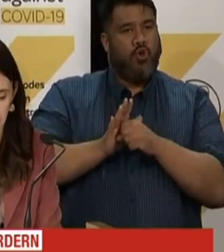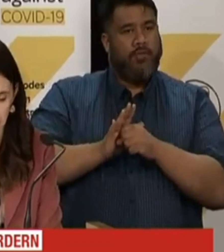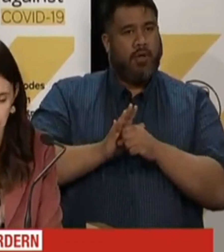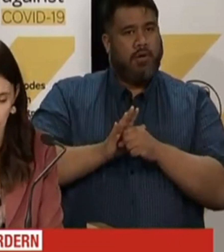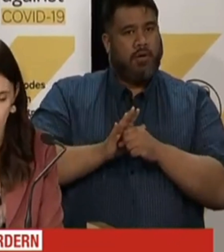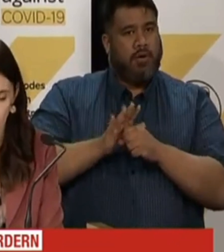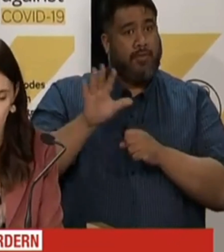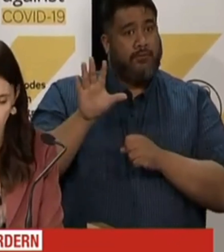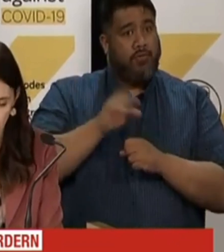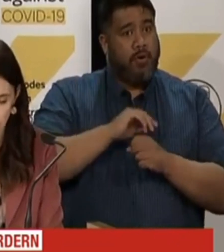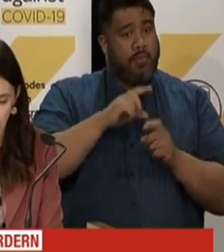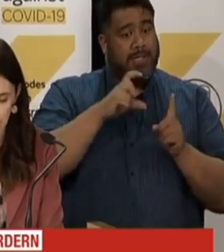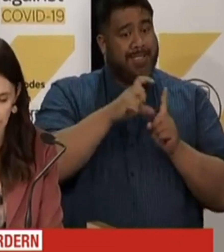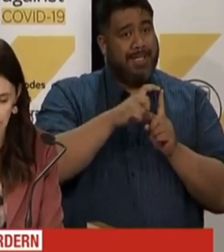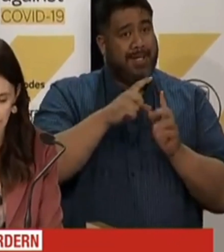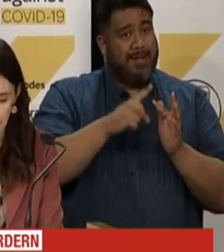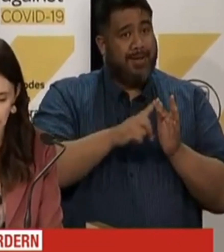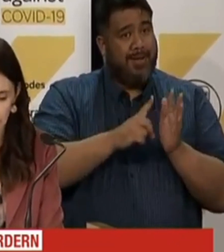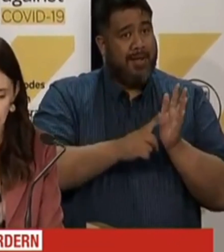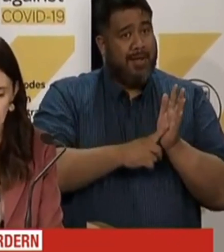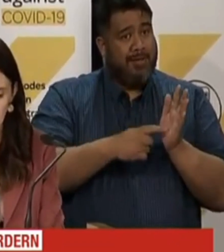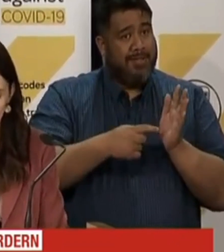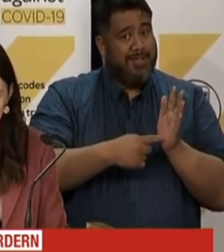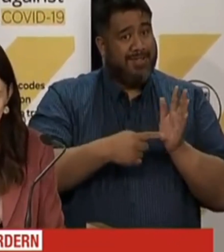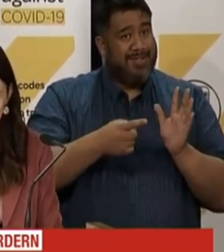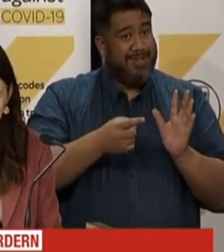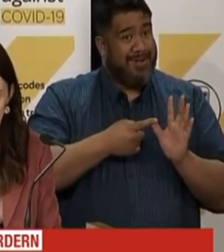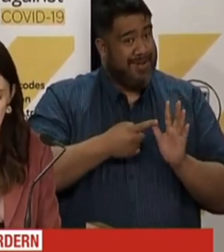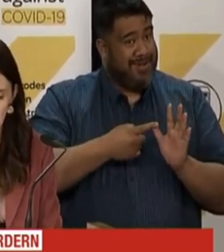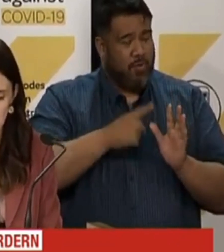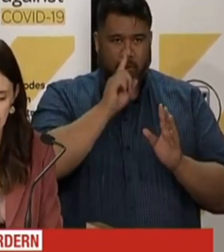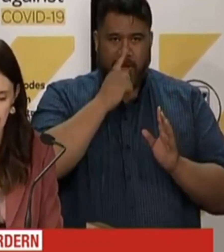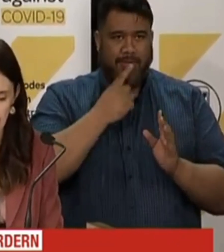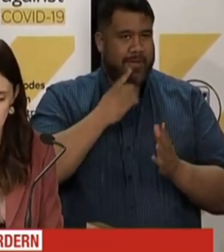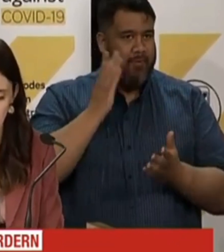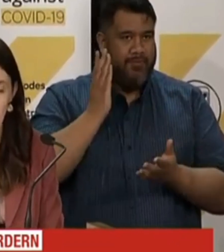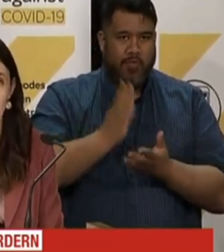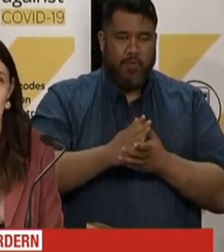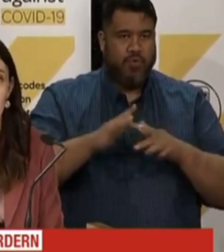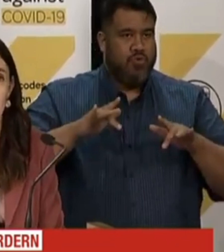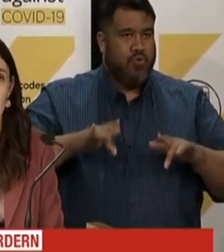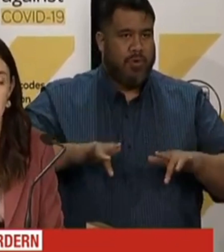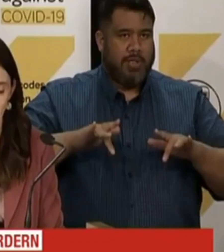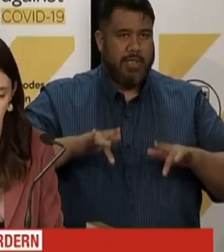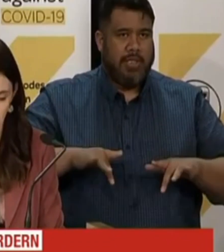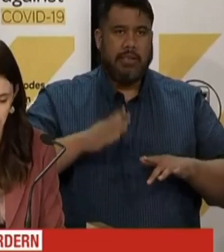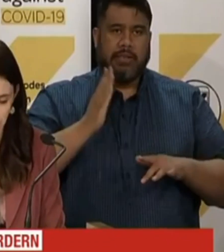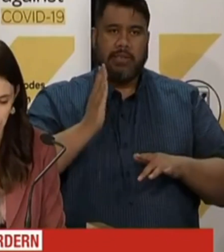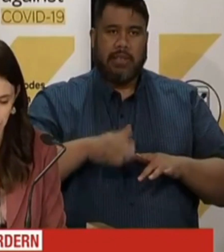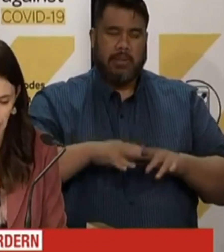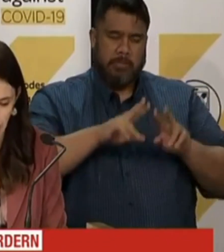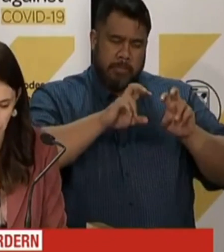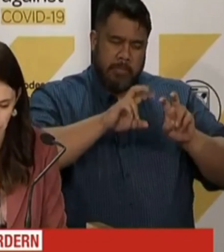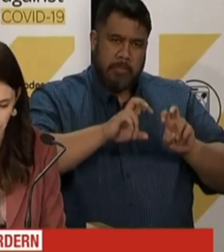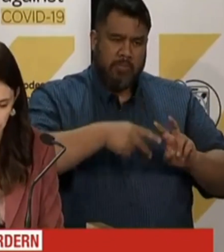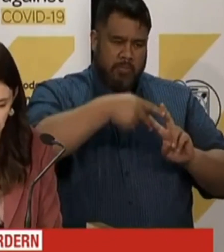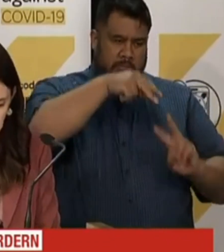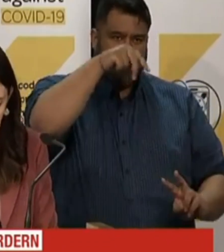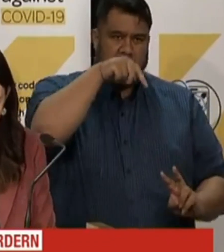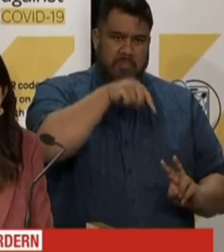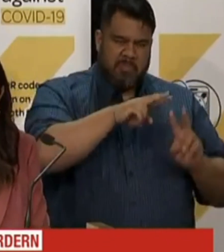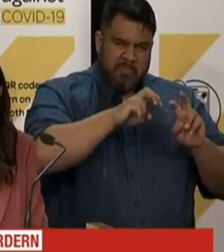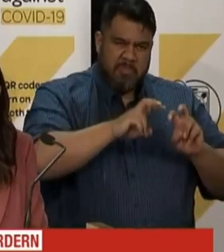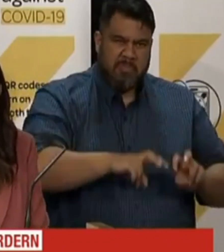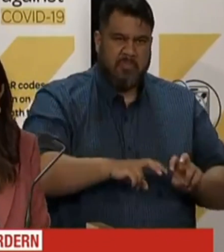Delta variant of COVID-19 until genome sequencing is returned tomorrow. However,